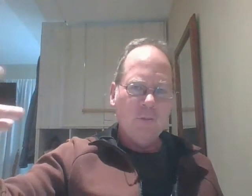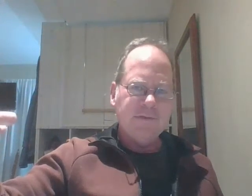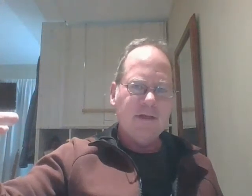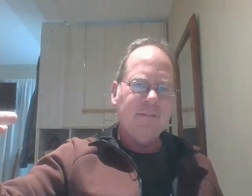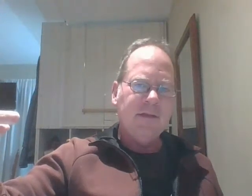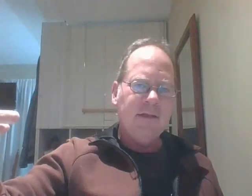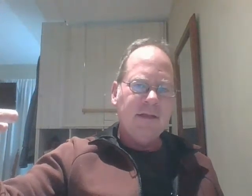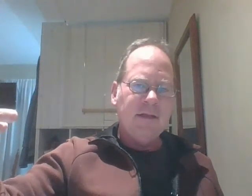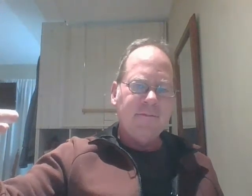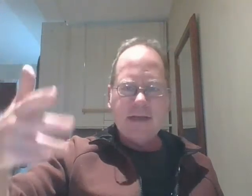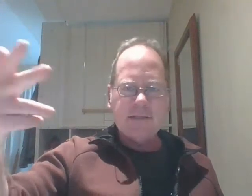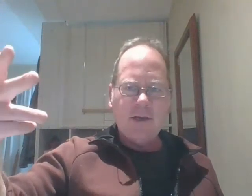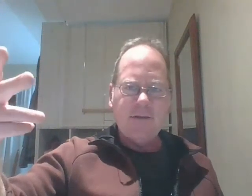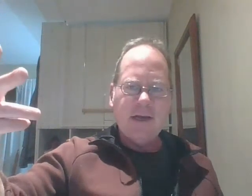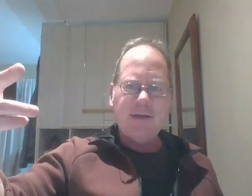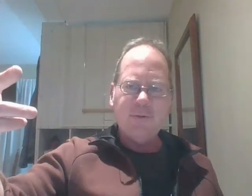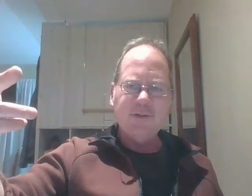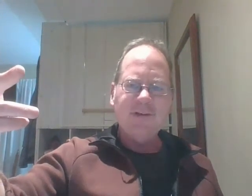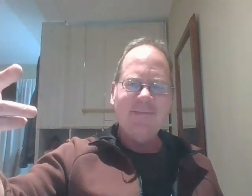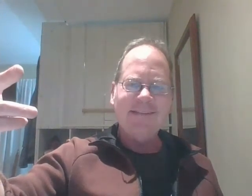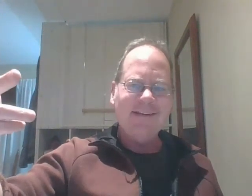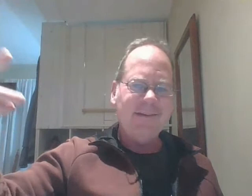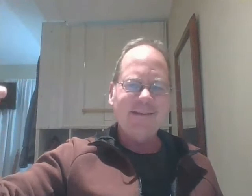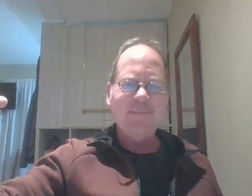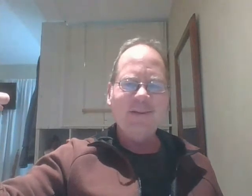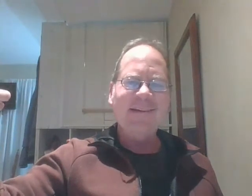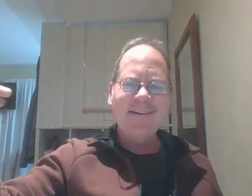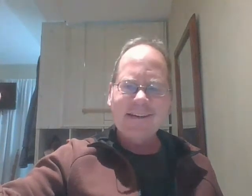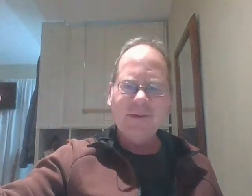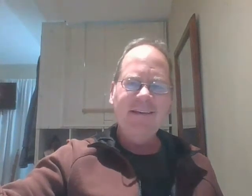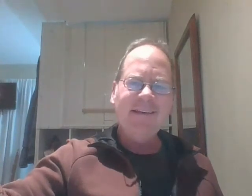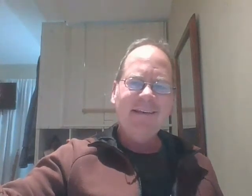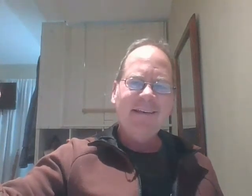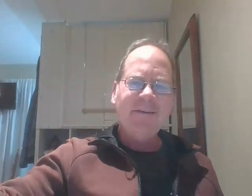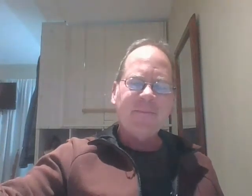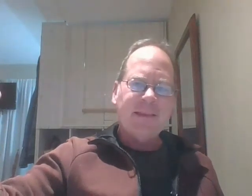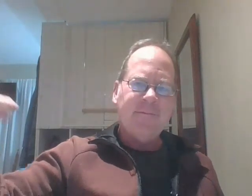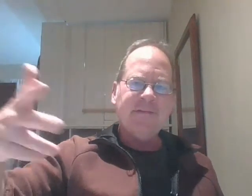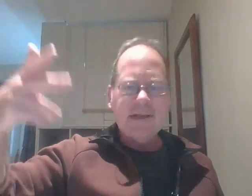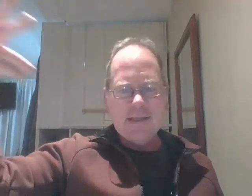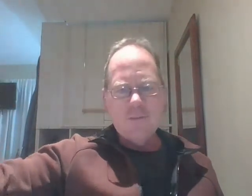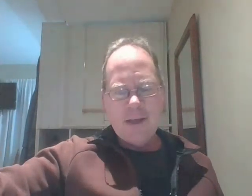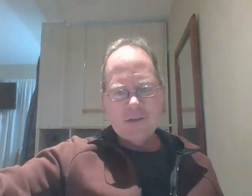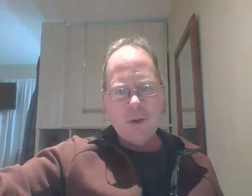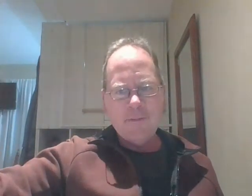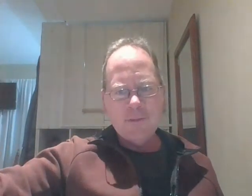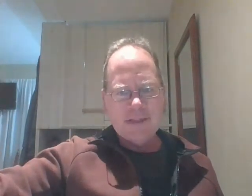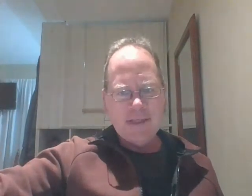them if you tax them high they're not going to produce very much i know that's not politically correct but if he's going to give away his wealth to his kids